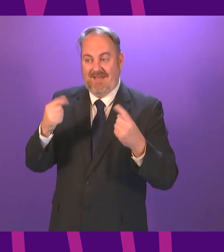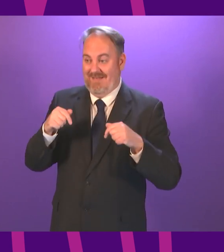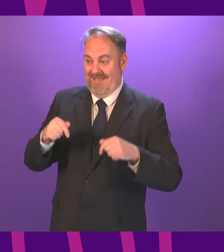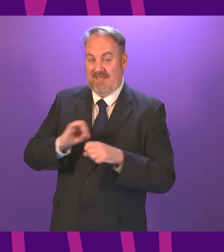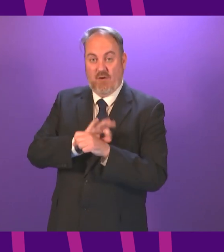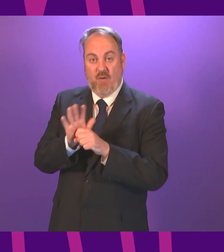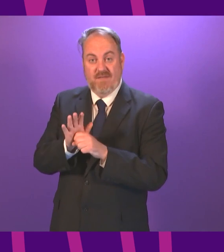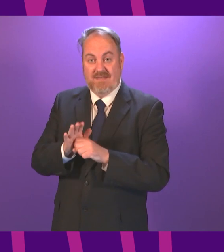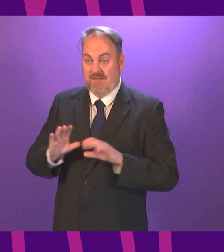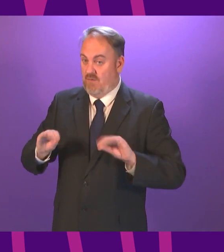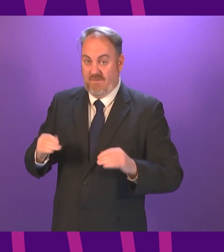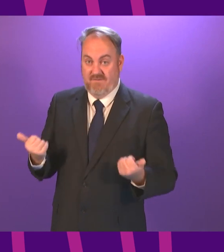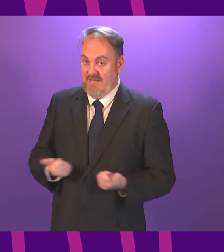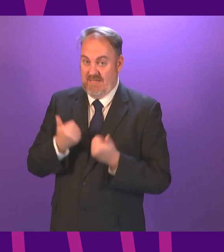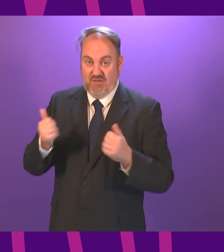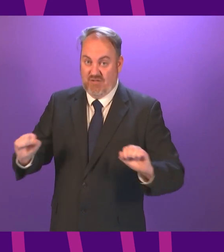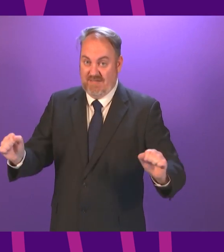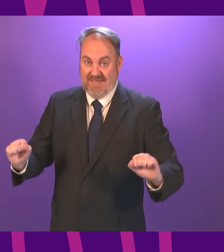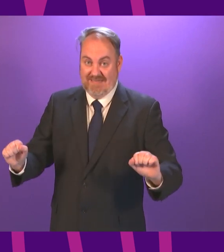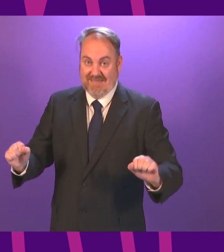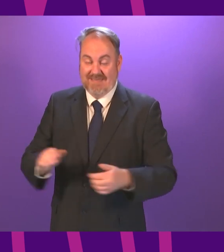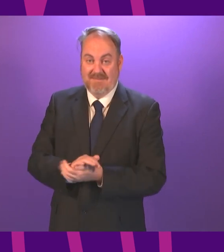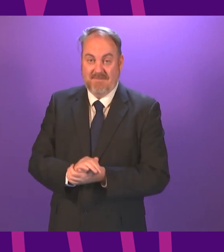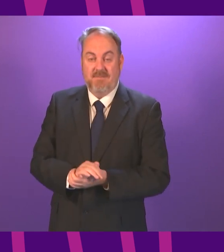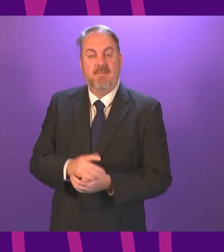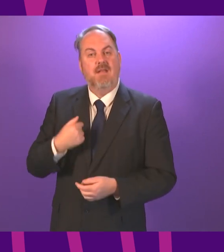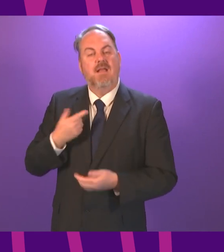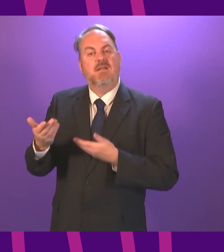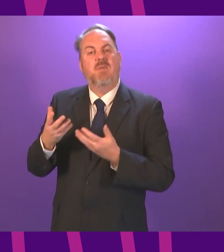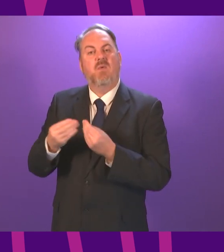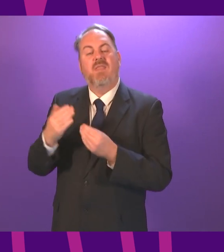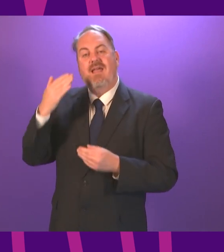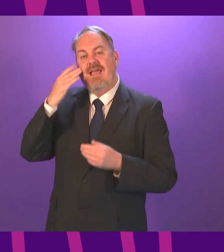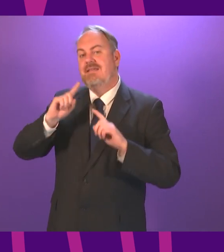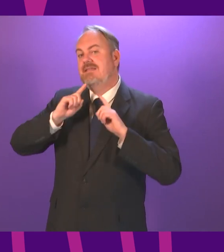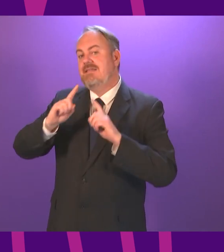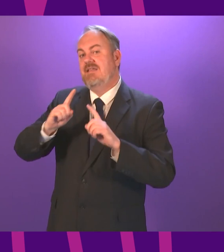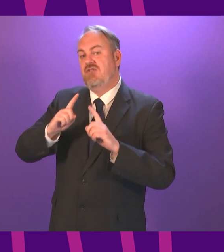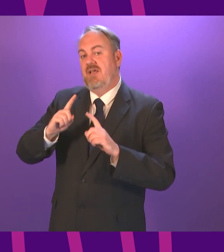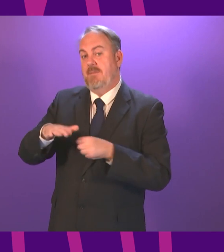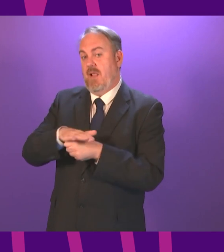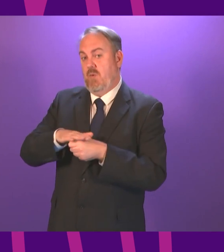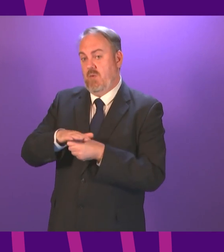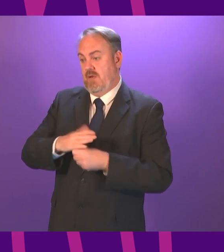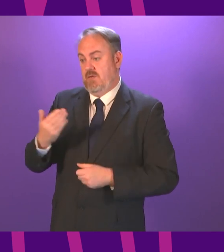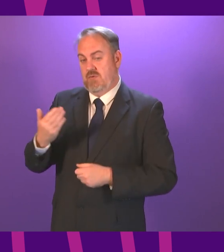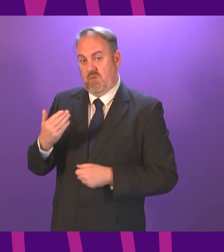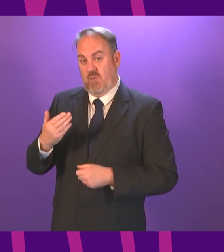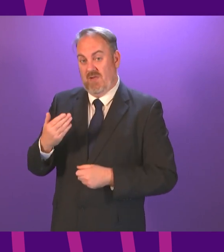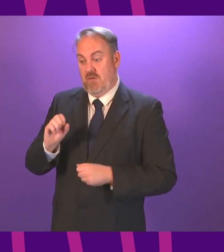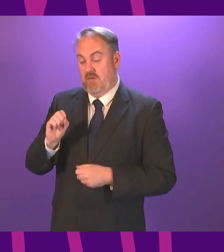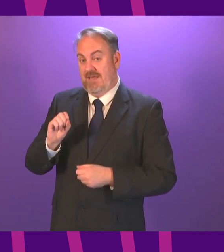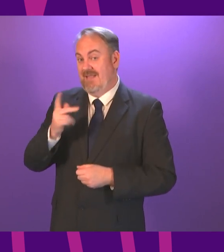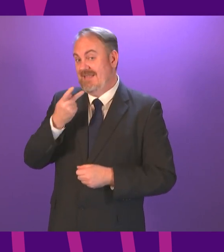from over. This morning I had cause to speak to the head teacher of Davidson's Maines Primary School in my constituency for the second time